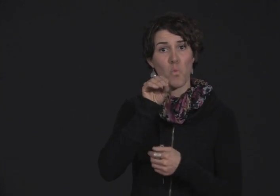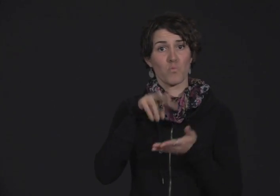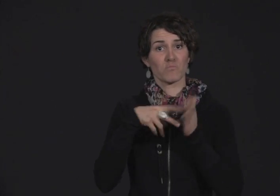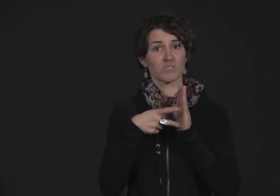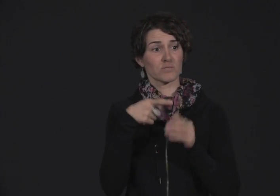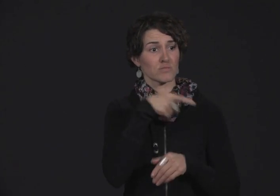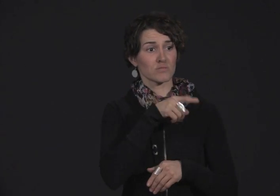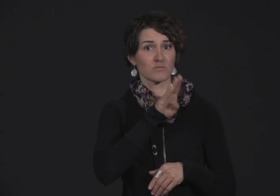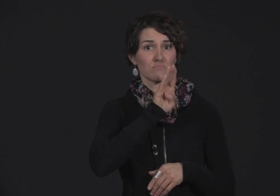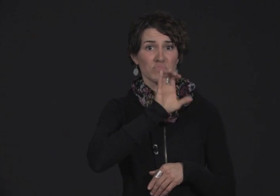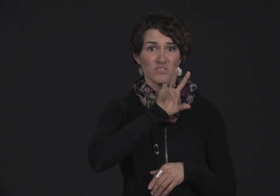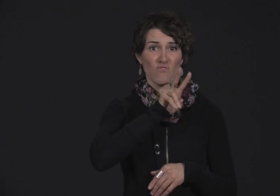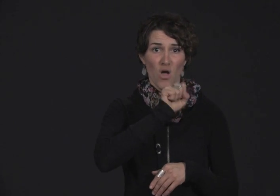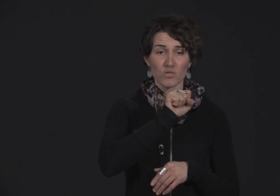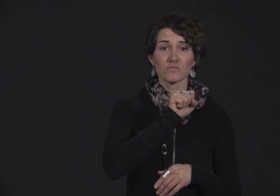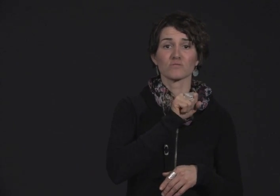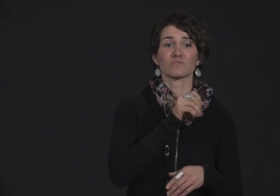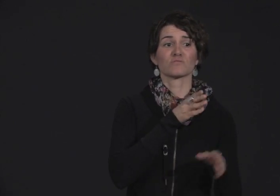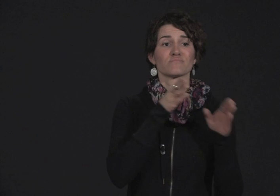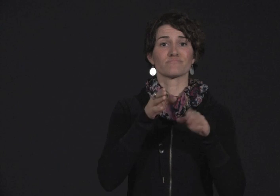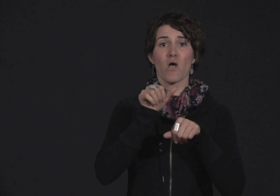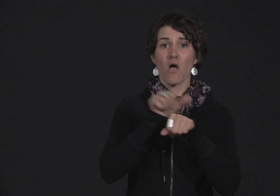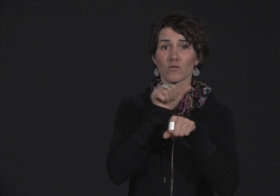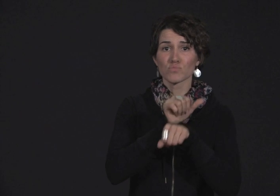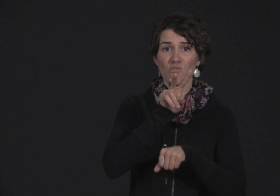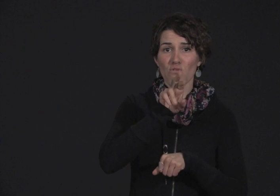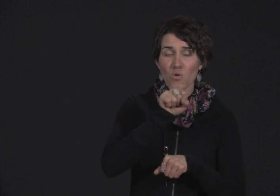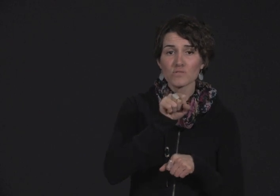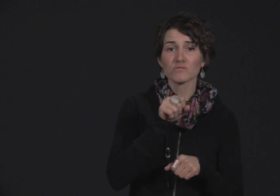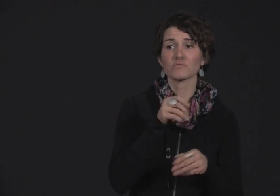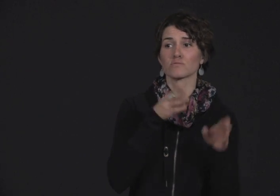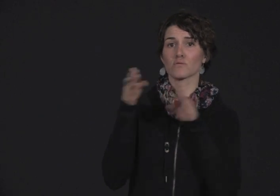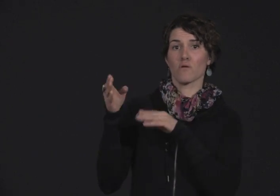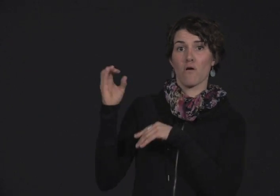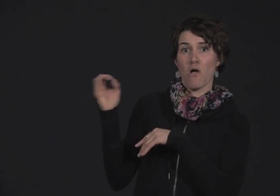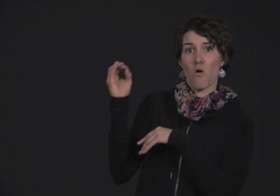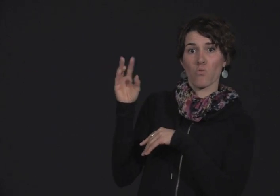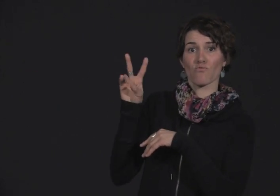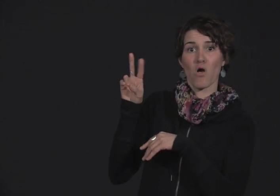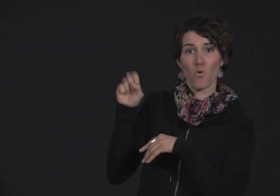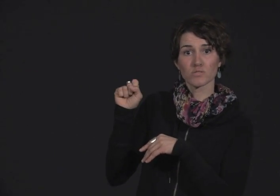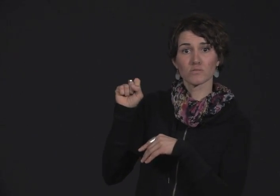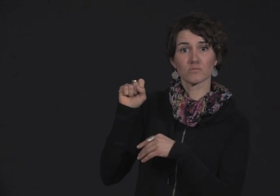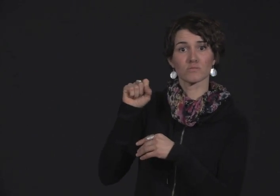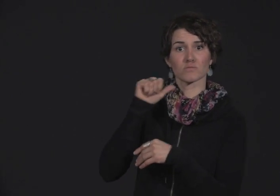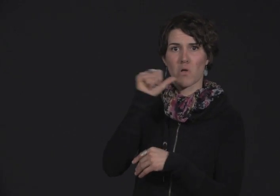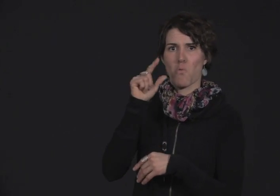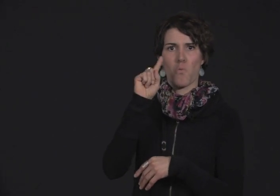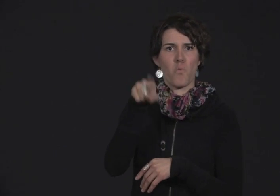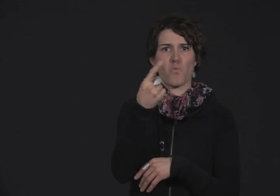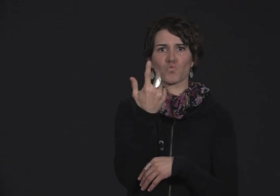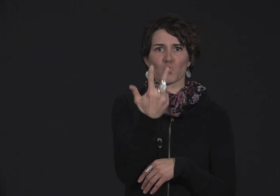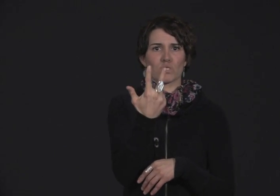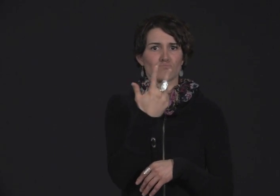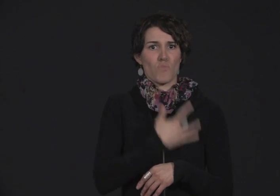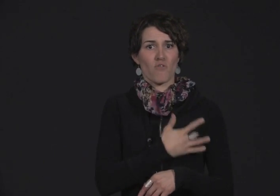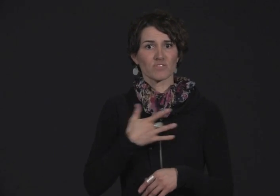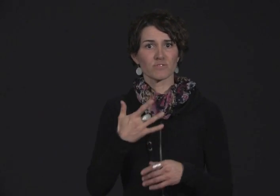VRS committees. As it stands now, we have a VRS committee in BC, and then Alberta, and then Ontario. And